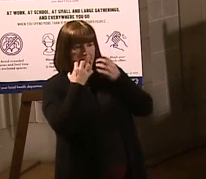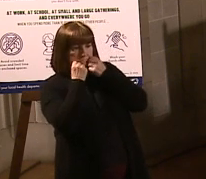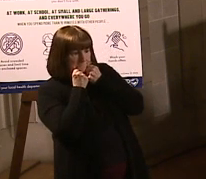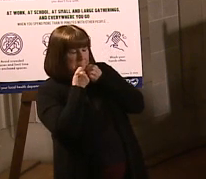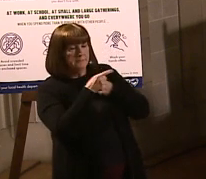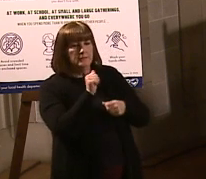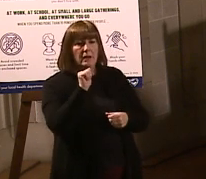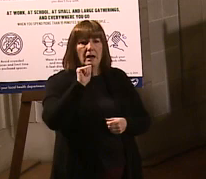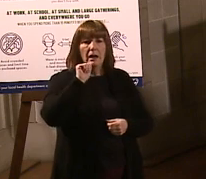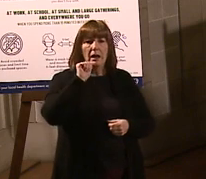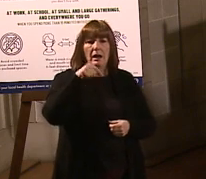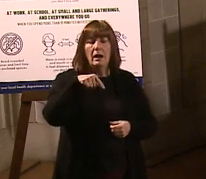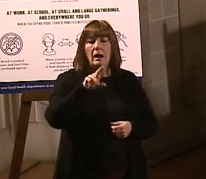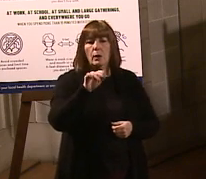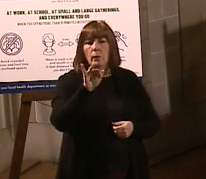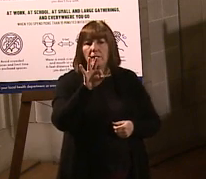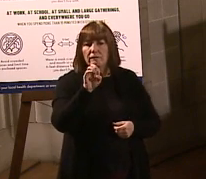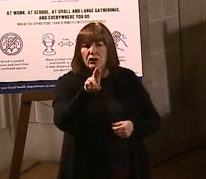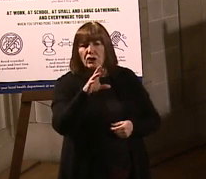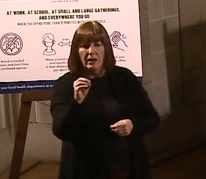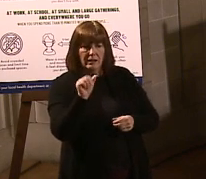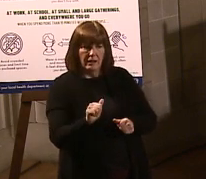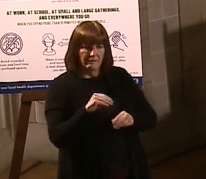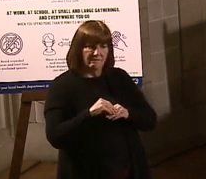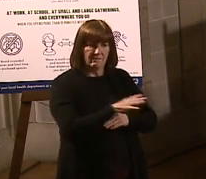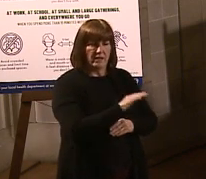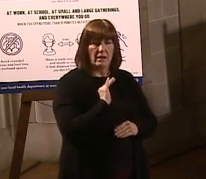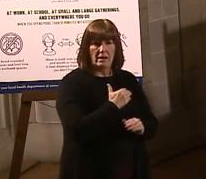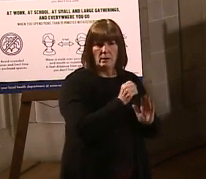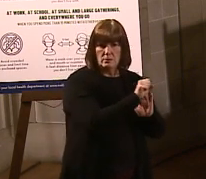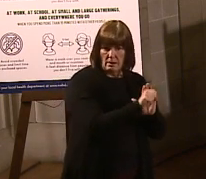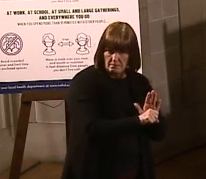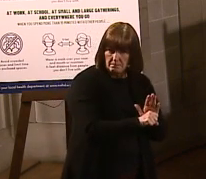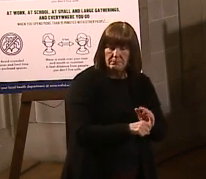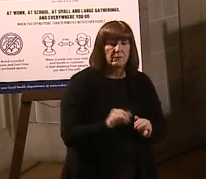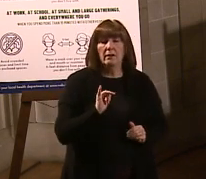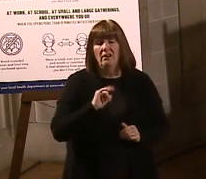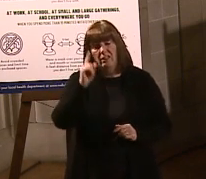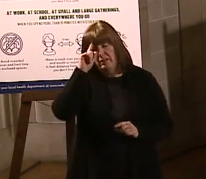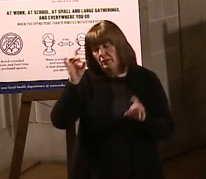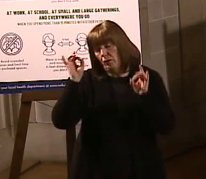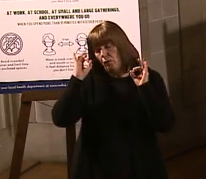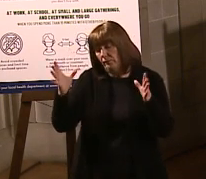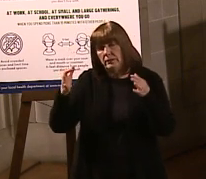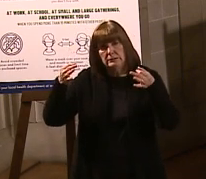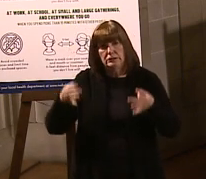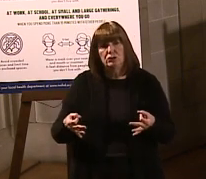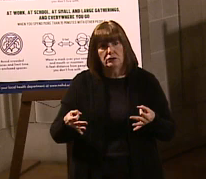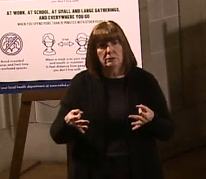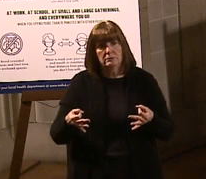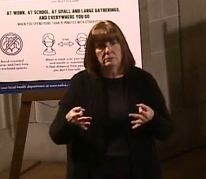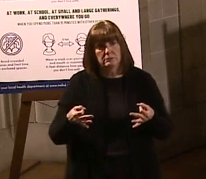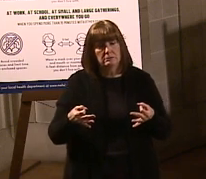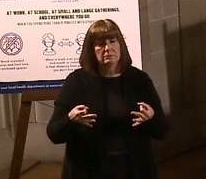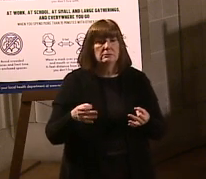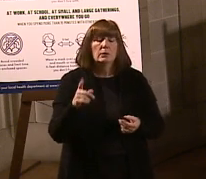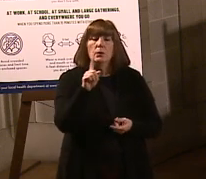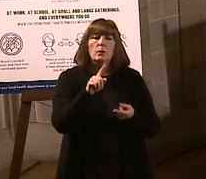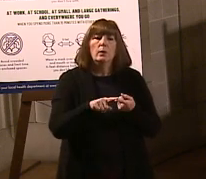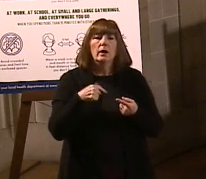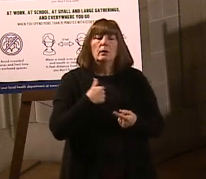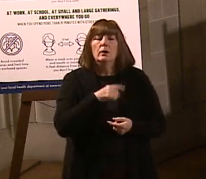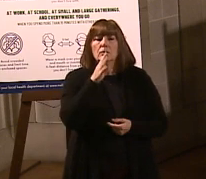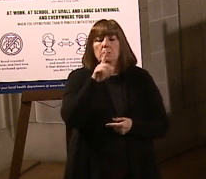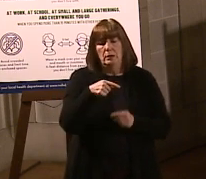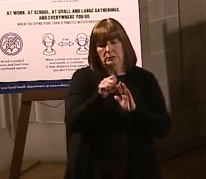of the effects it could potentially have had on our state? So I think this is a terrible decision that specifically when we're talking about